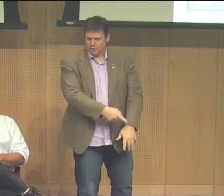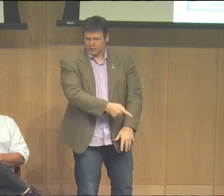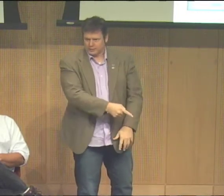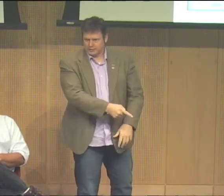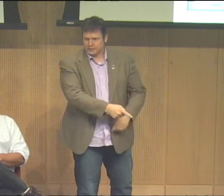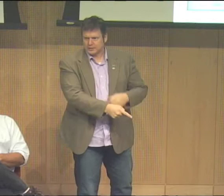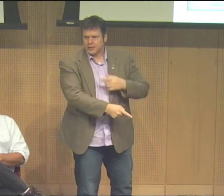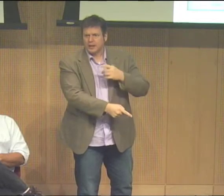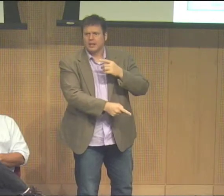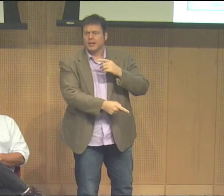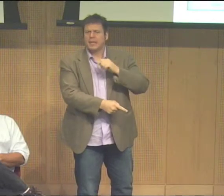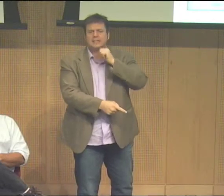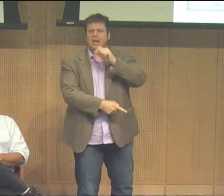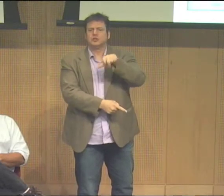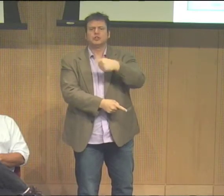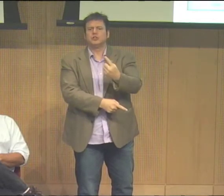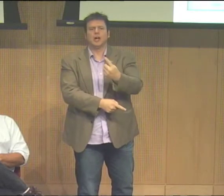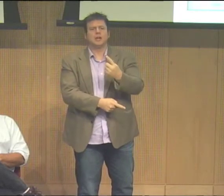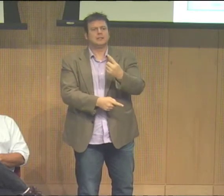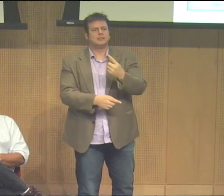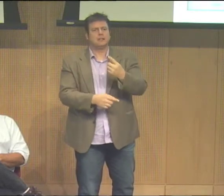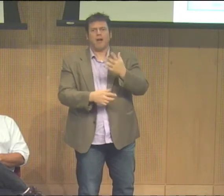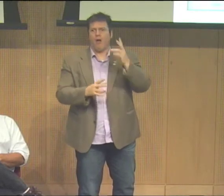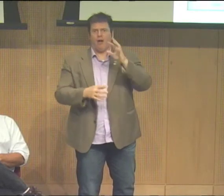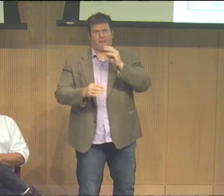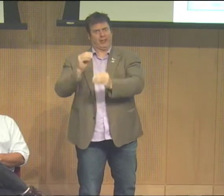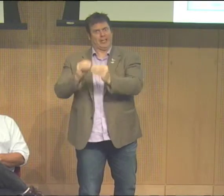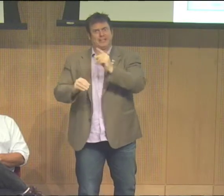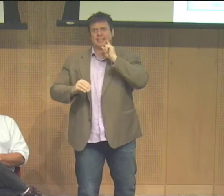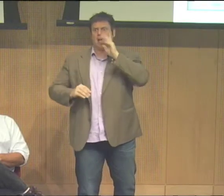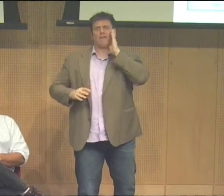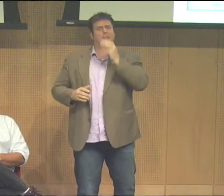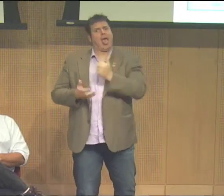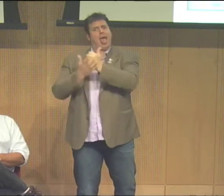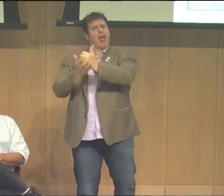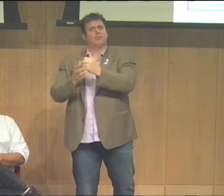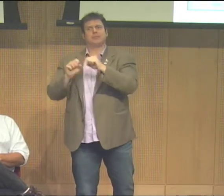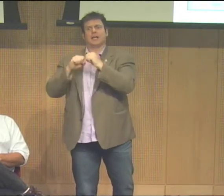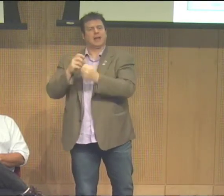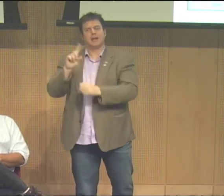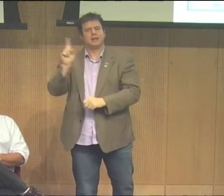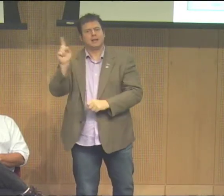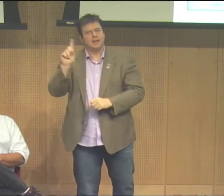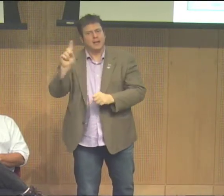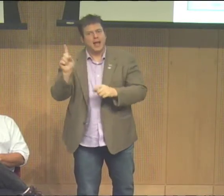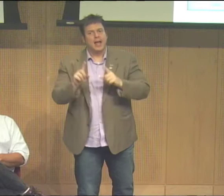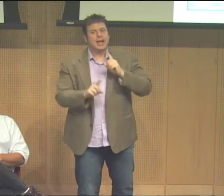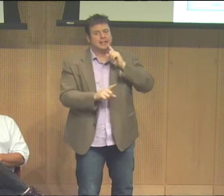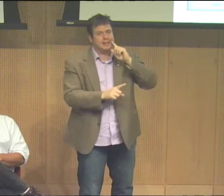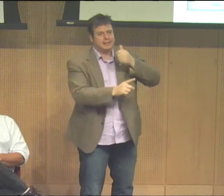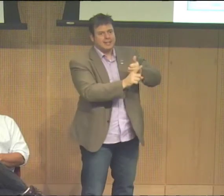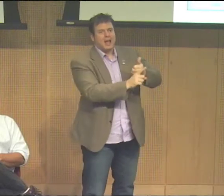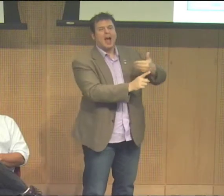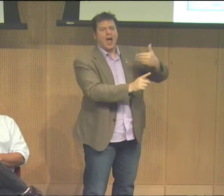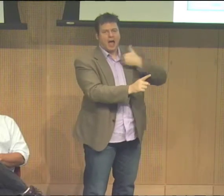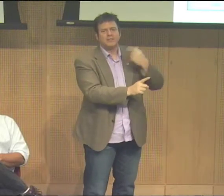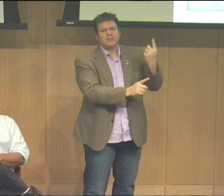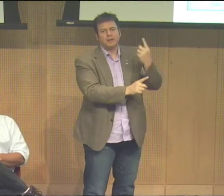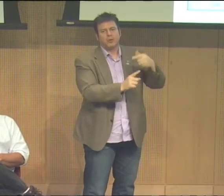be lost. Without deaf presence, we would somehow be diminished. So trying to help fix deaf people doesn't necessarily fix